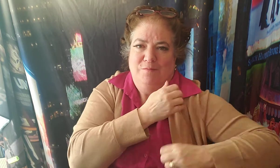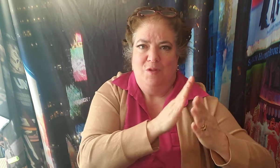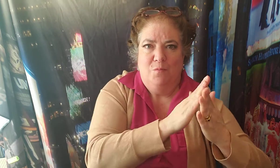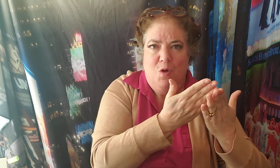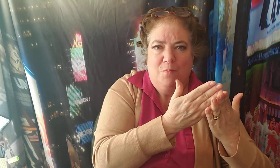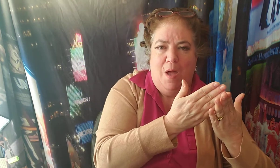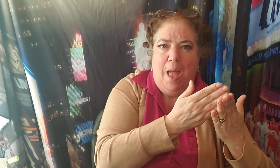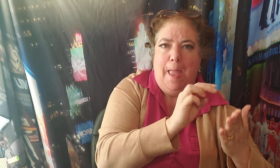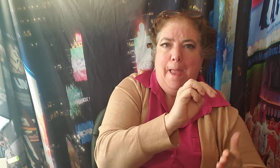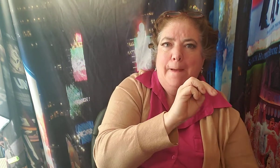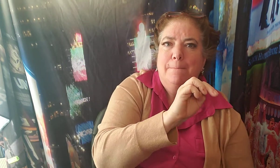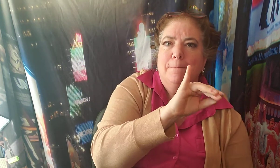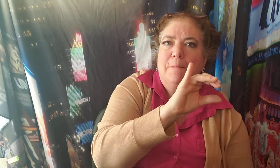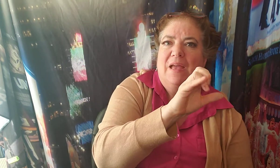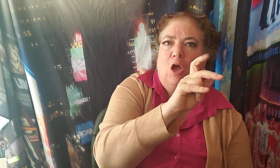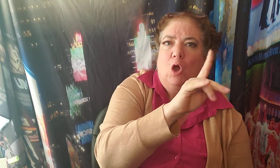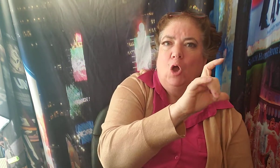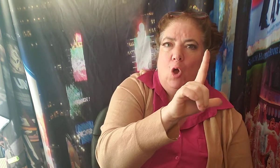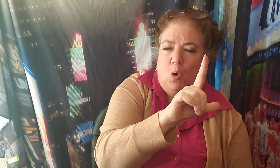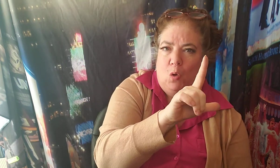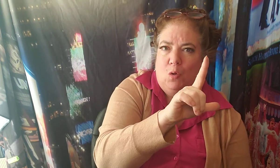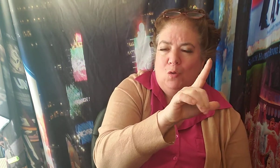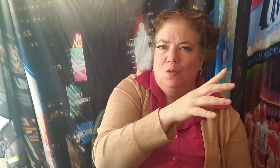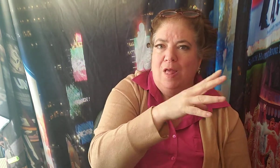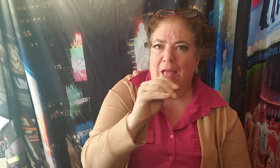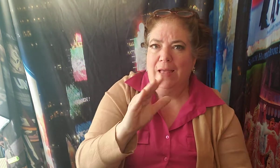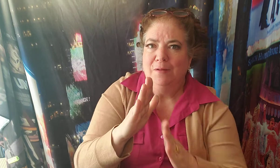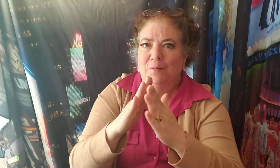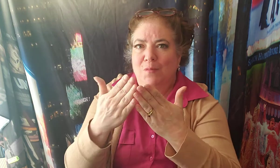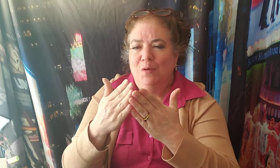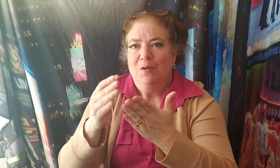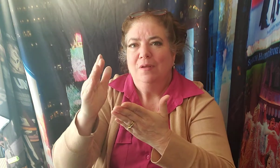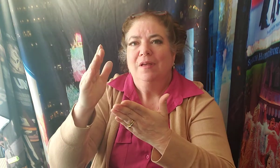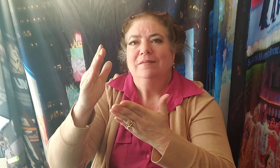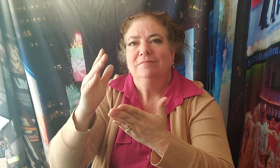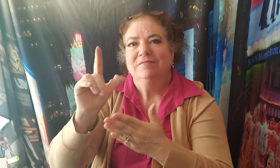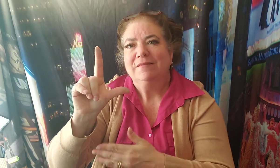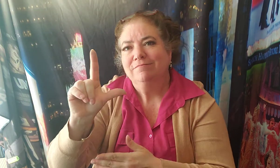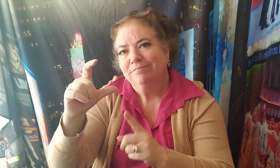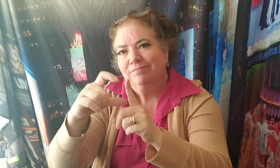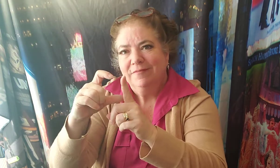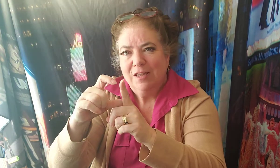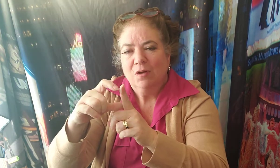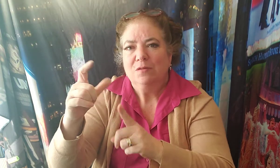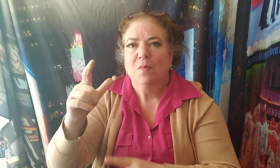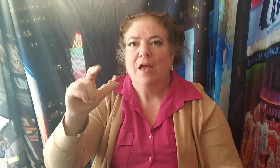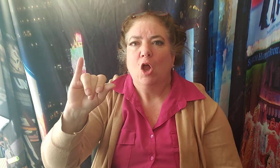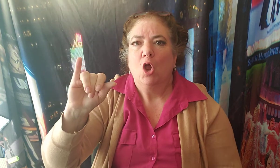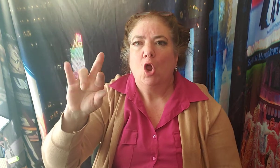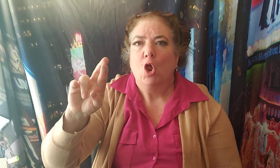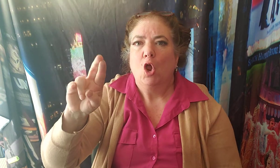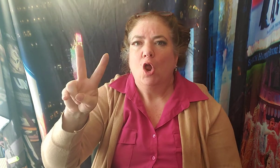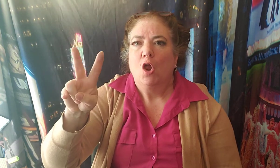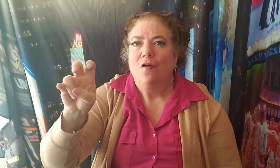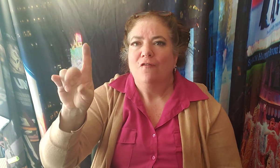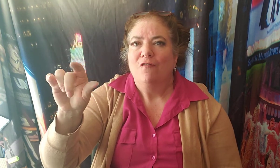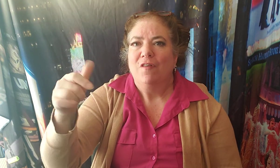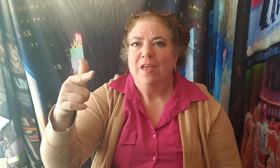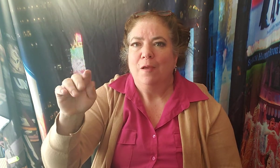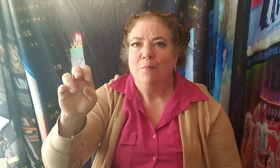music and lyrics by Irving Berlin It was produced by the U.S. Army On Broadway So yes, it's very